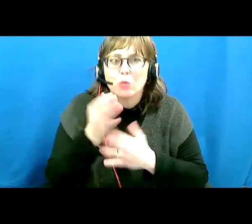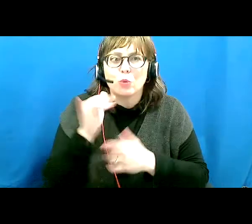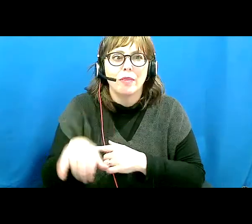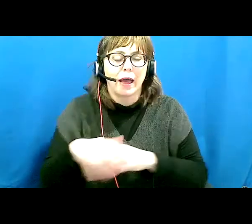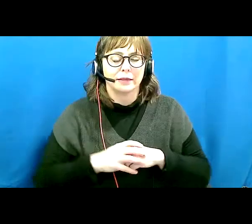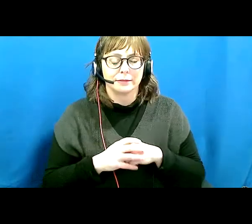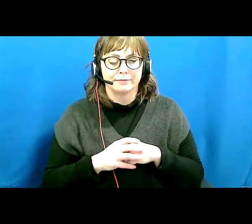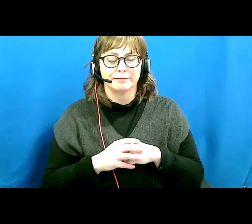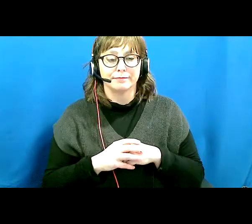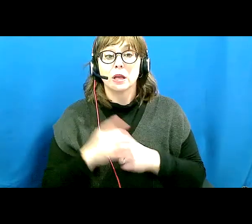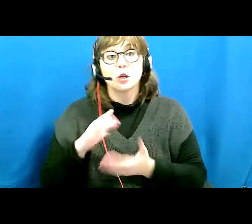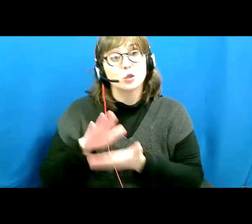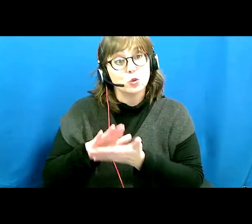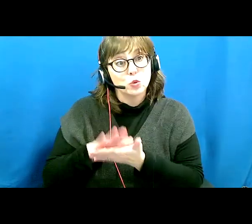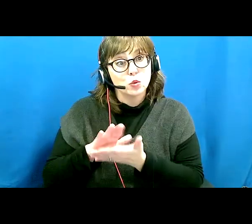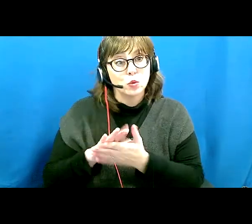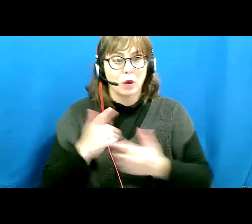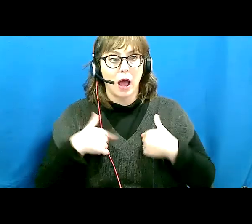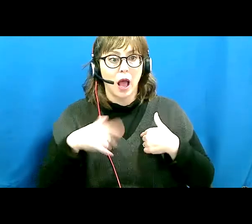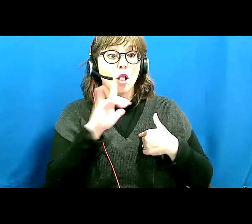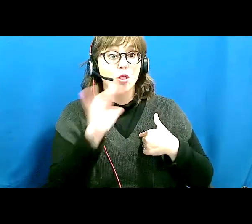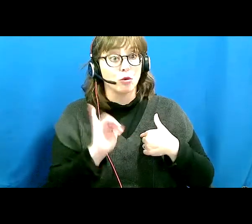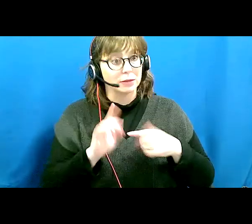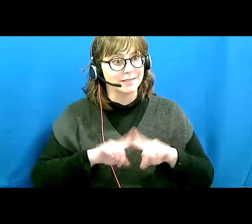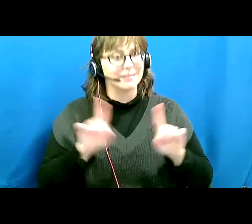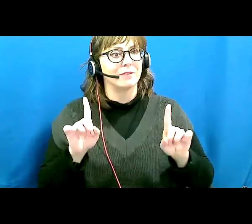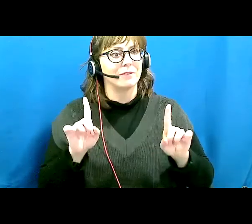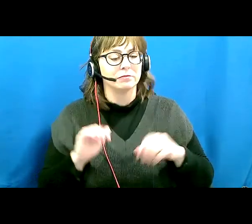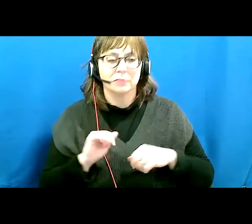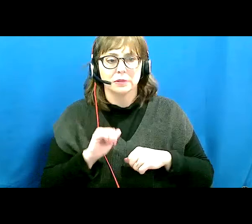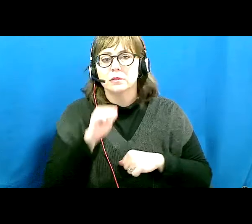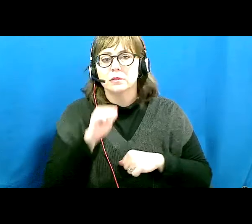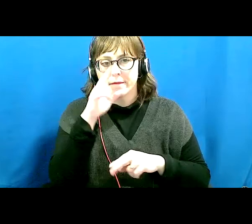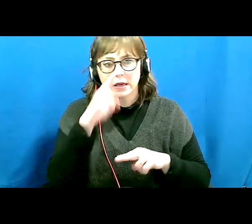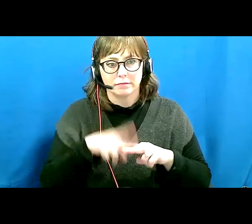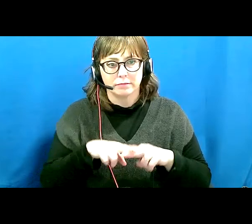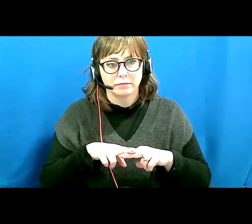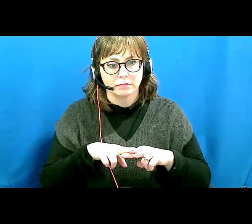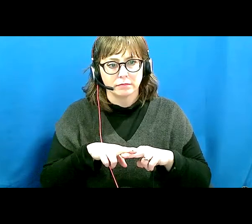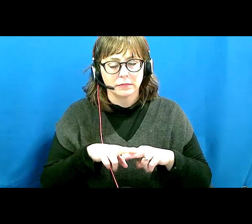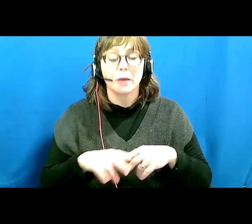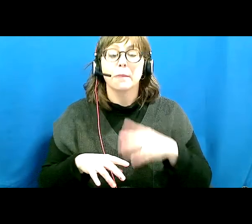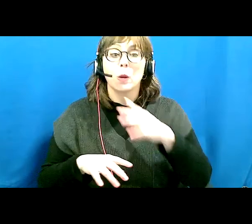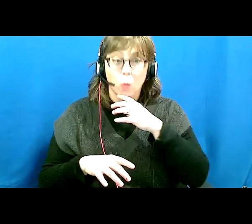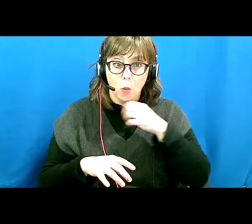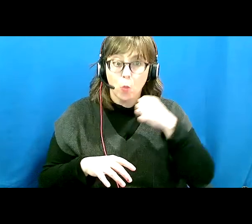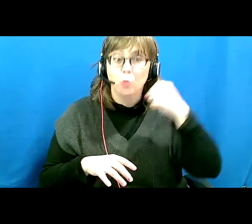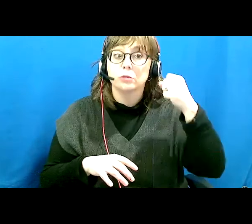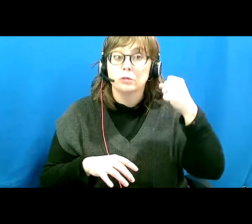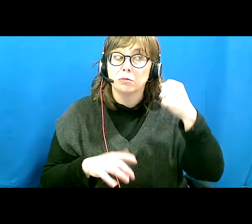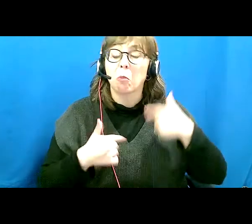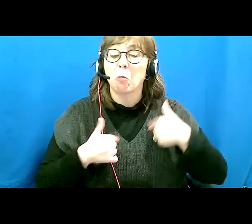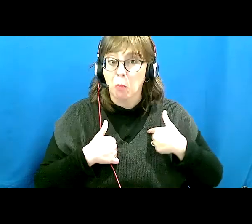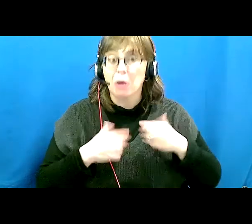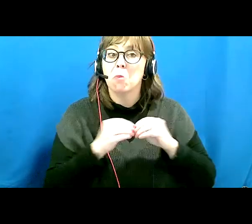it frankly, being in school and looking different than everyone else is not fun. As I've grown older, my coping skills have improved and I